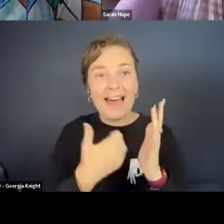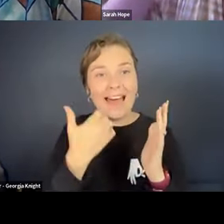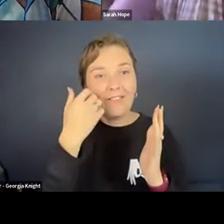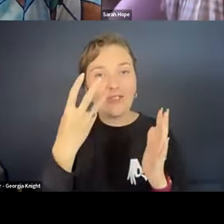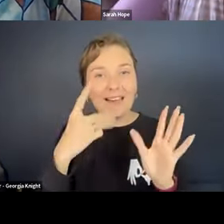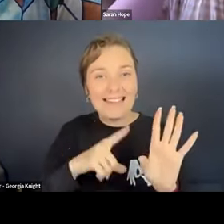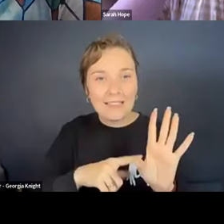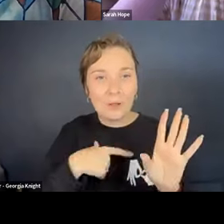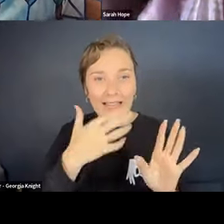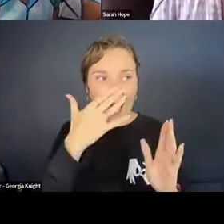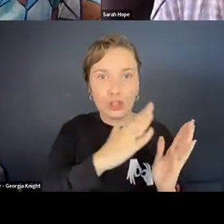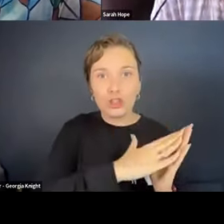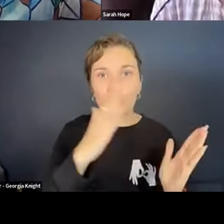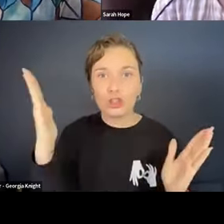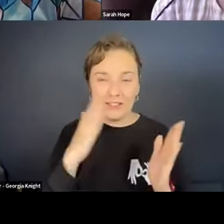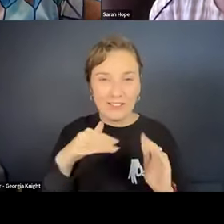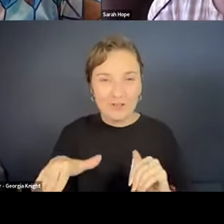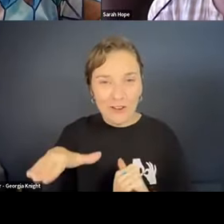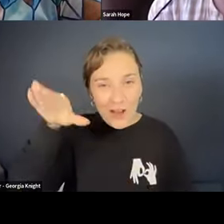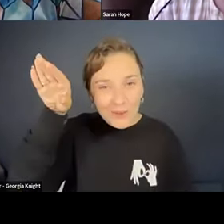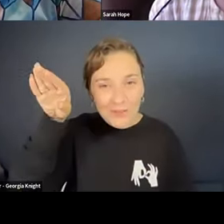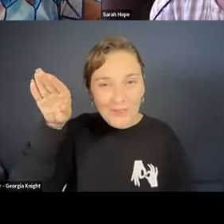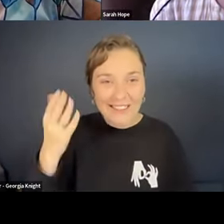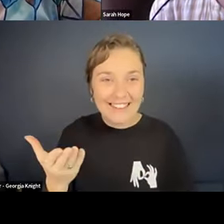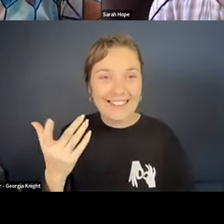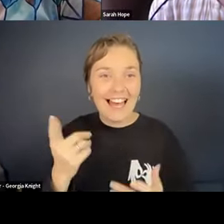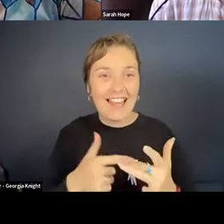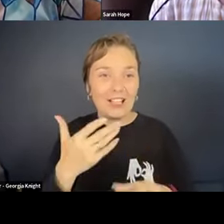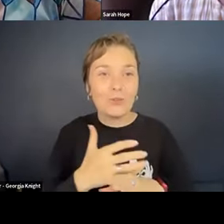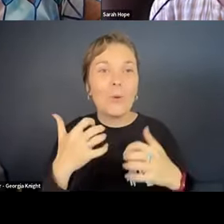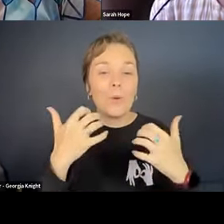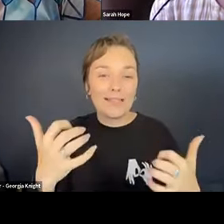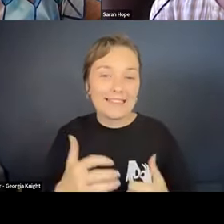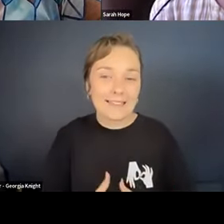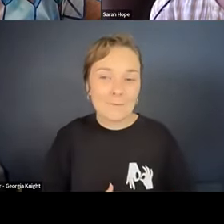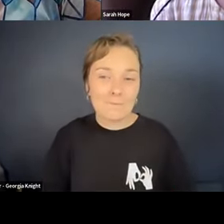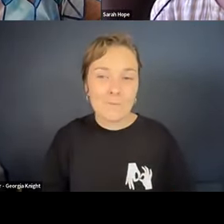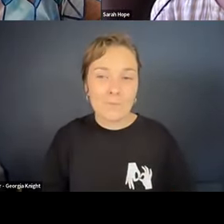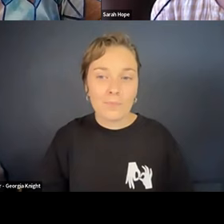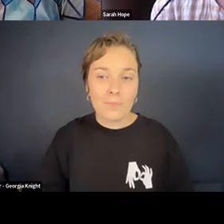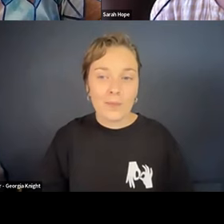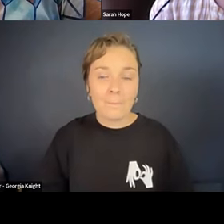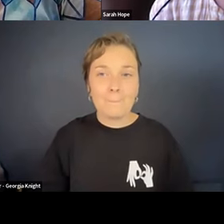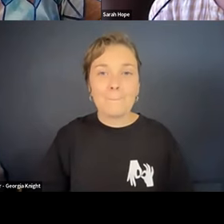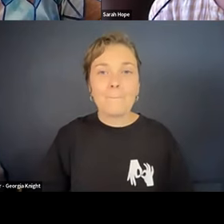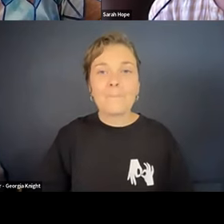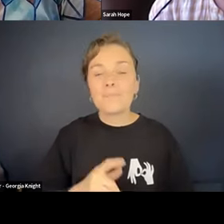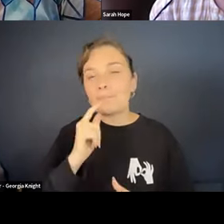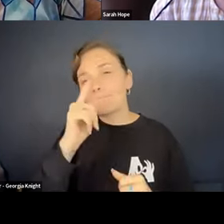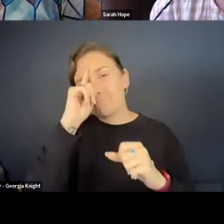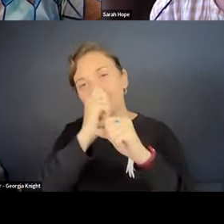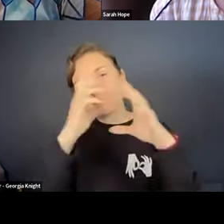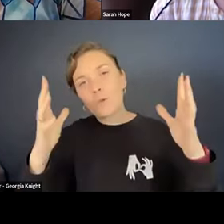children for the age range, they grow and you've got another audience for it too. So I imagine that it would become quite a